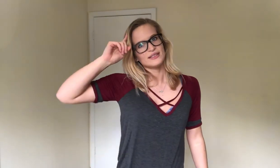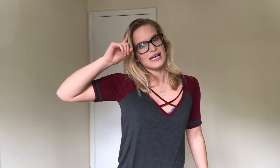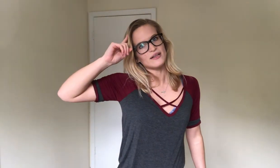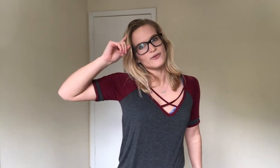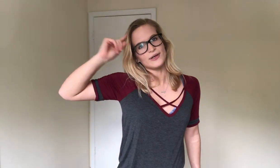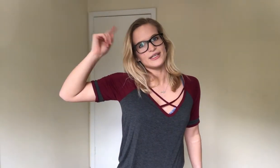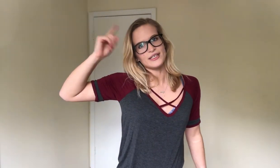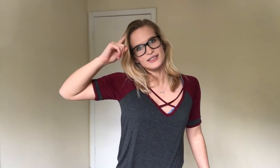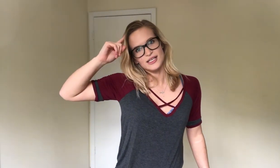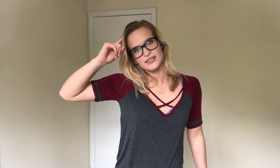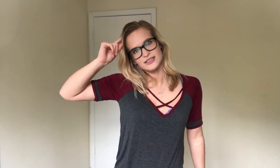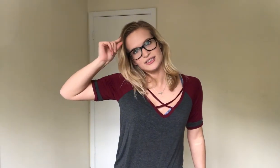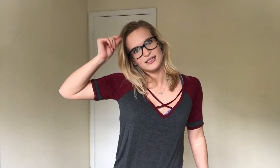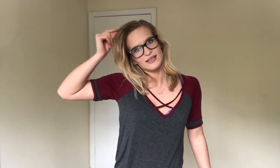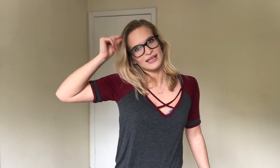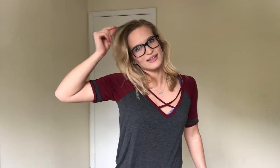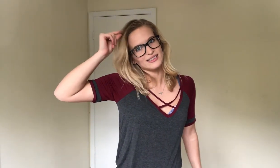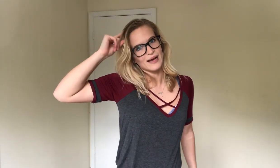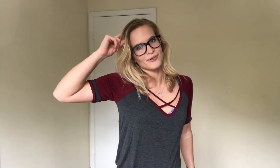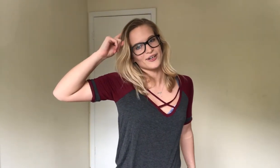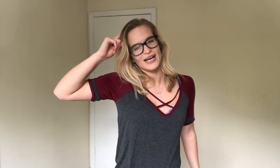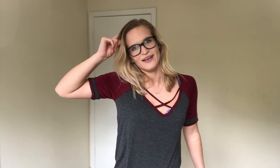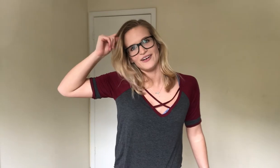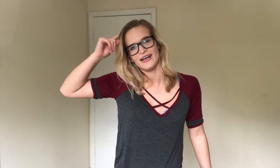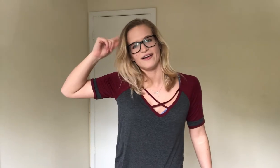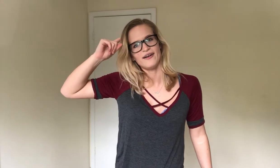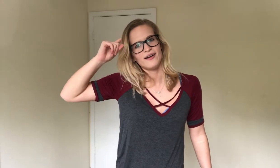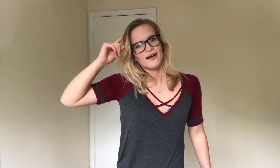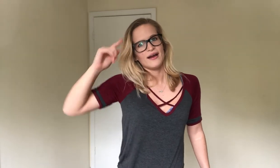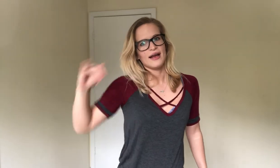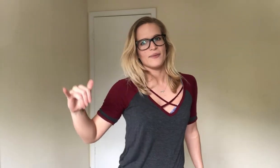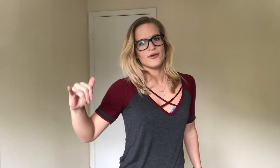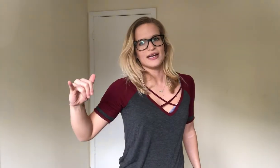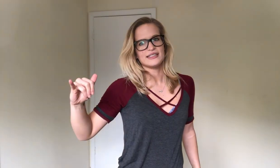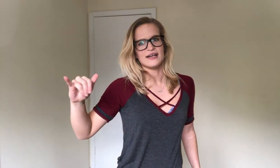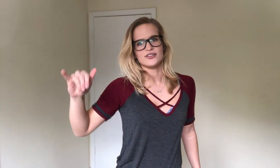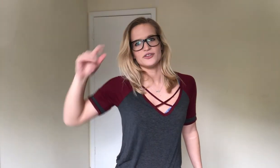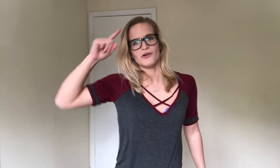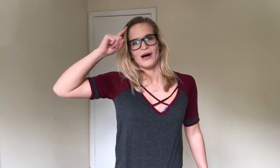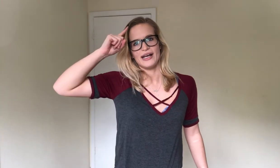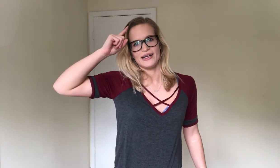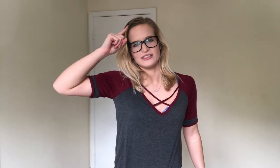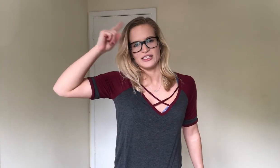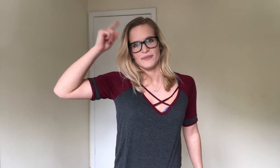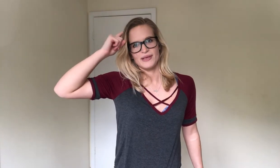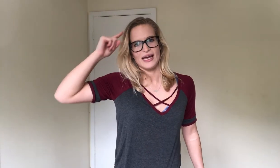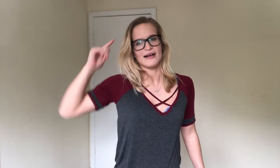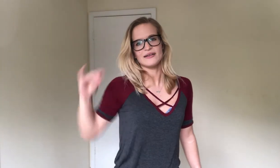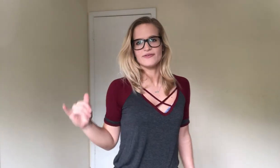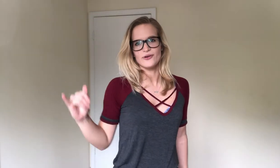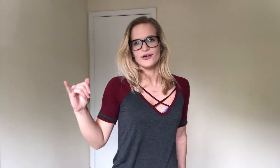California. You touch. Like the top of your head. Your hair. And bring it down to a Y hand shape. California.